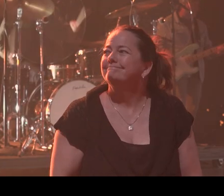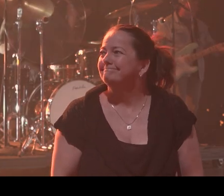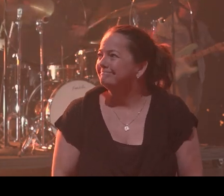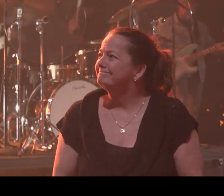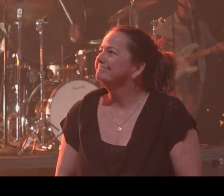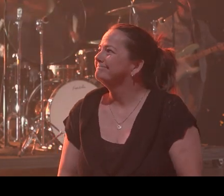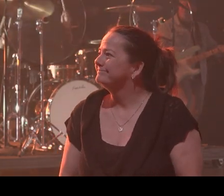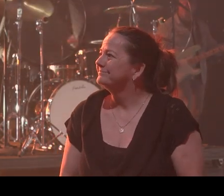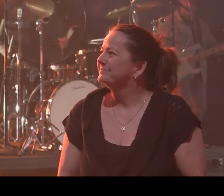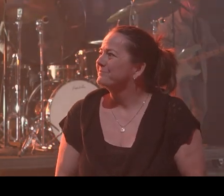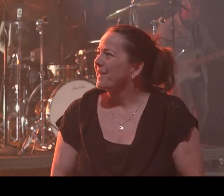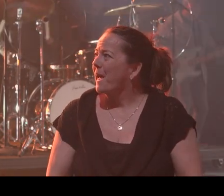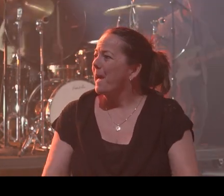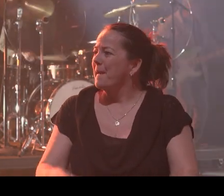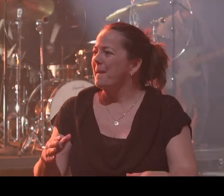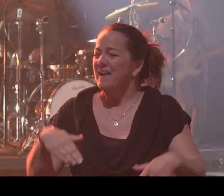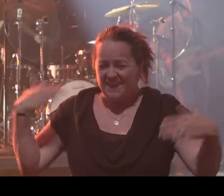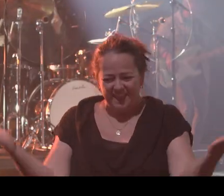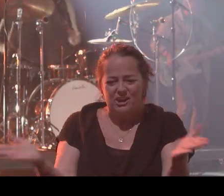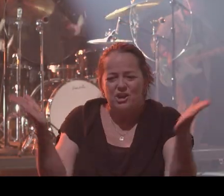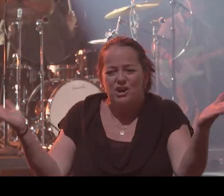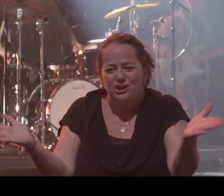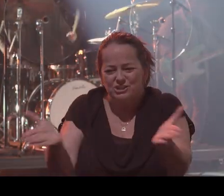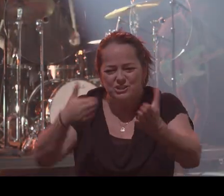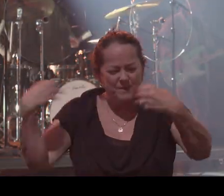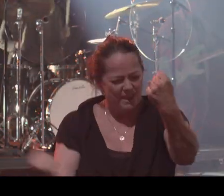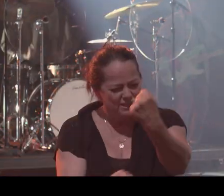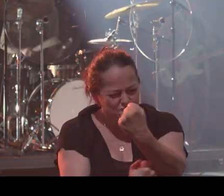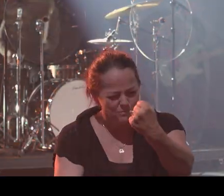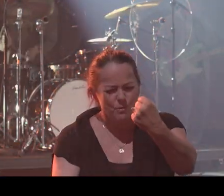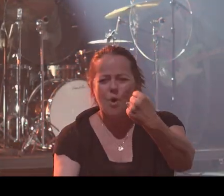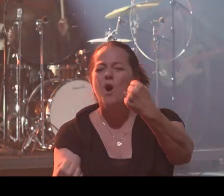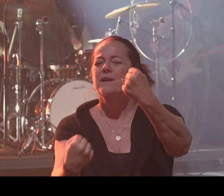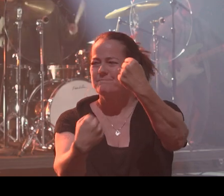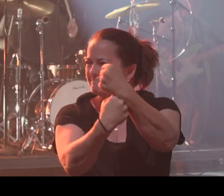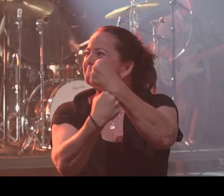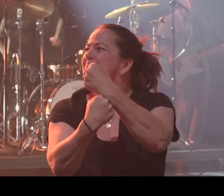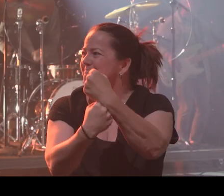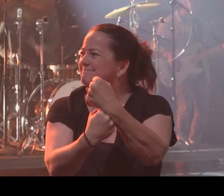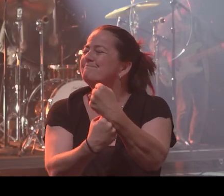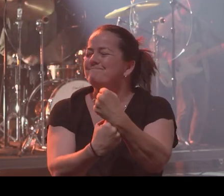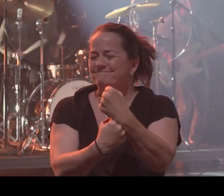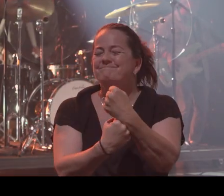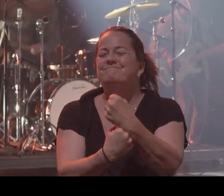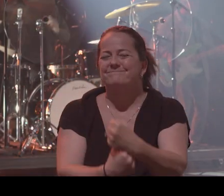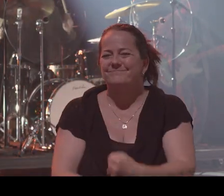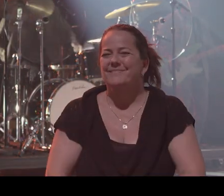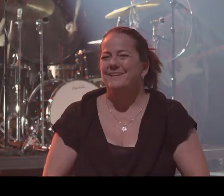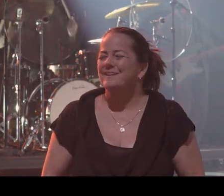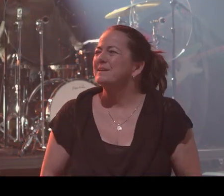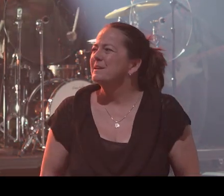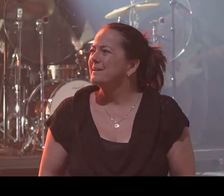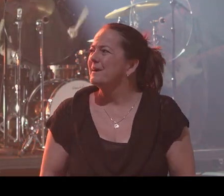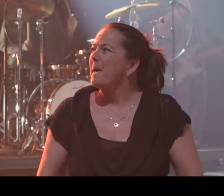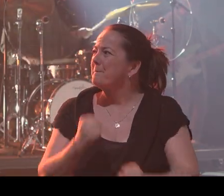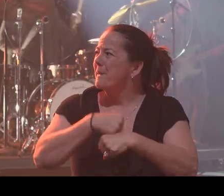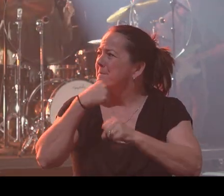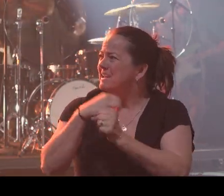picked me up and turned me around. He placed my feet on the solid ground. I thank the Master.